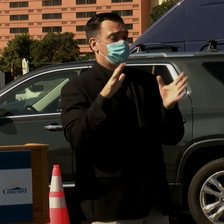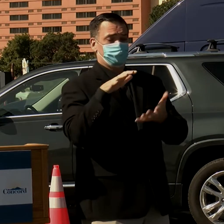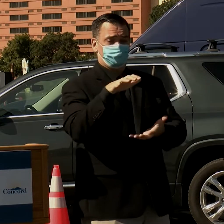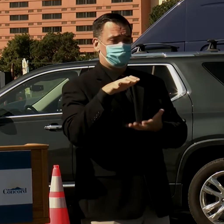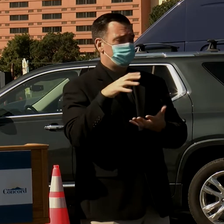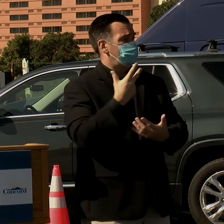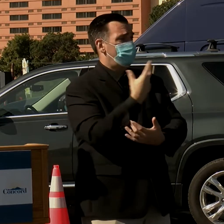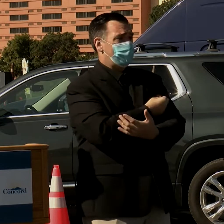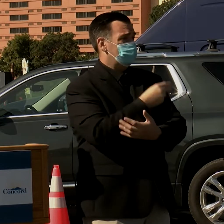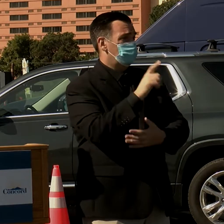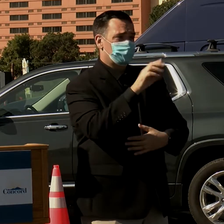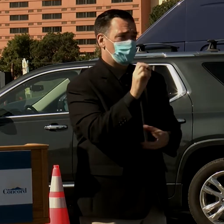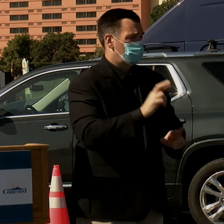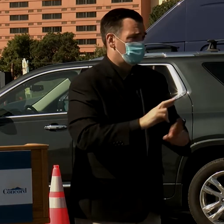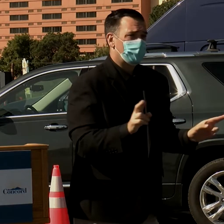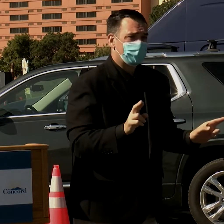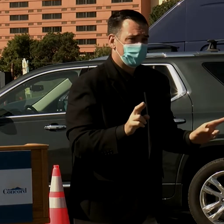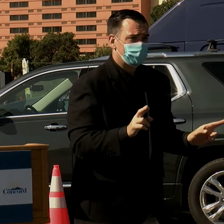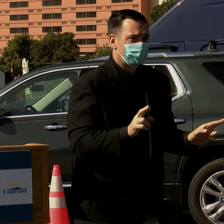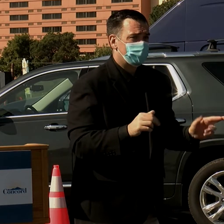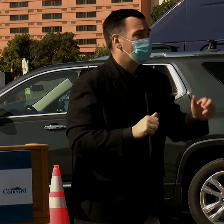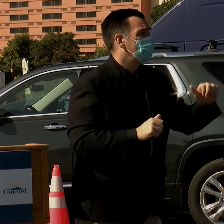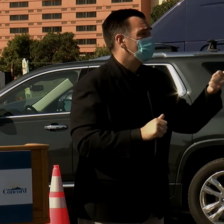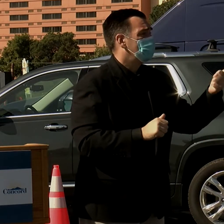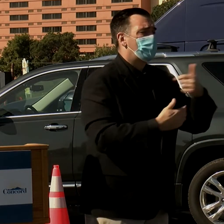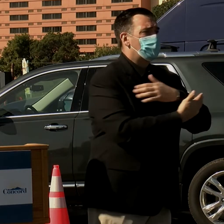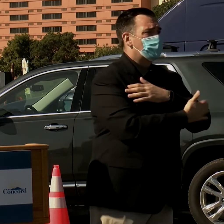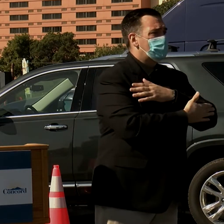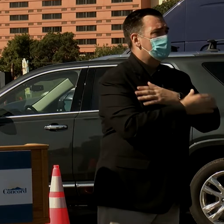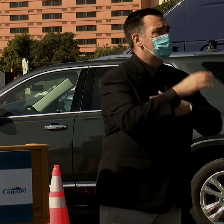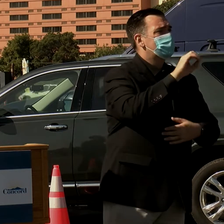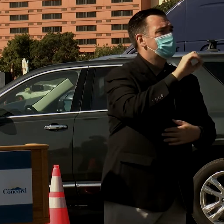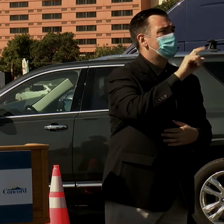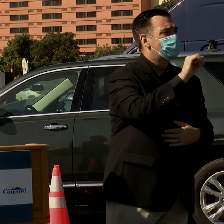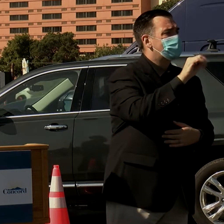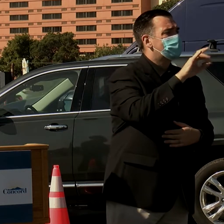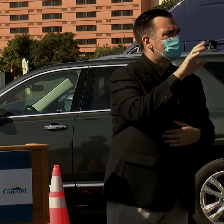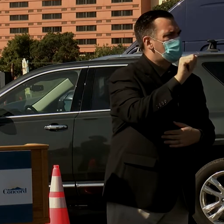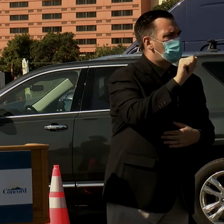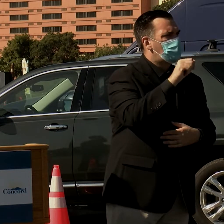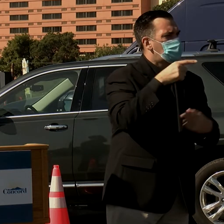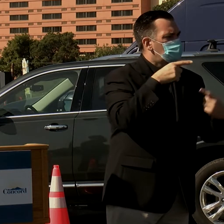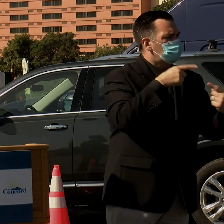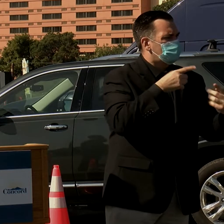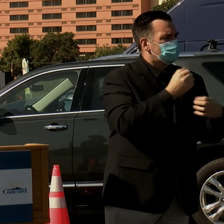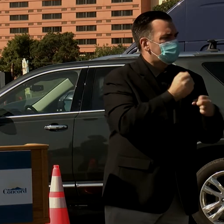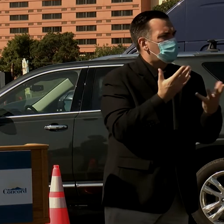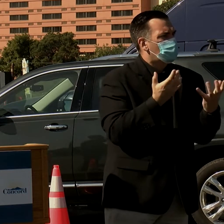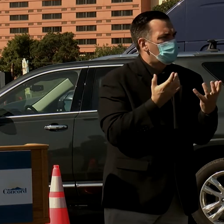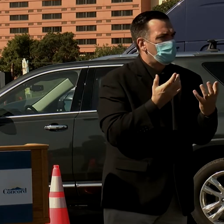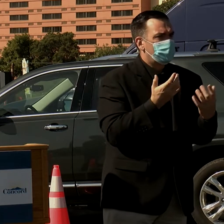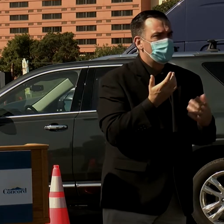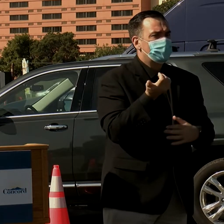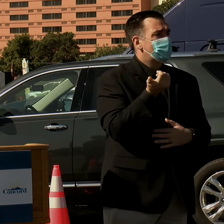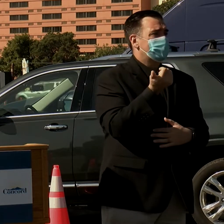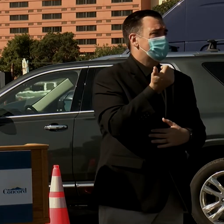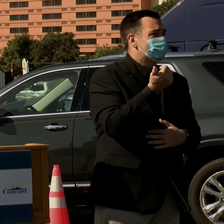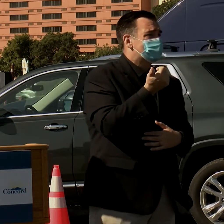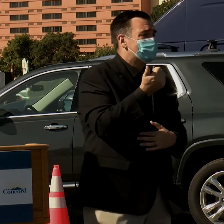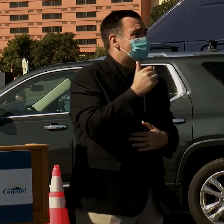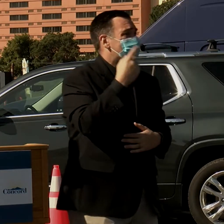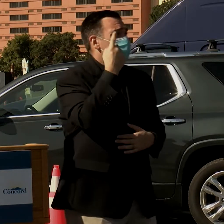of additional doses while you've got other counties and nearby identify others that are struggling together if want is there any sort of